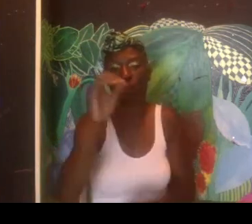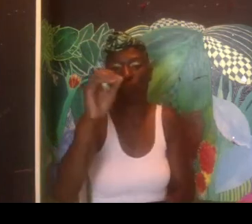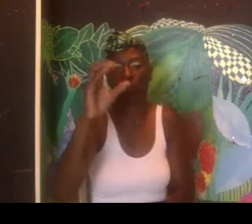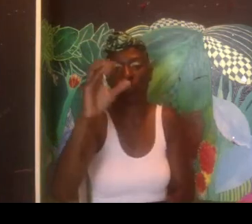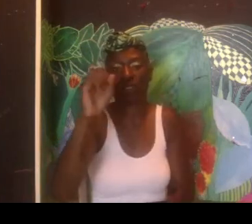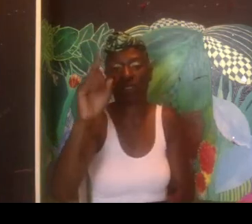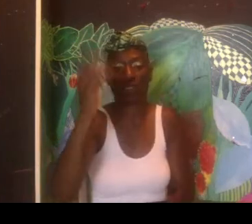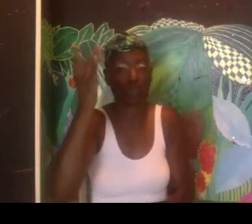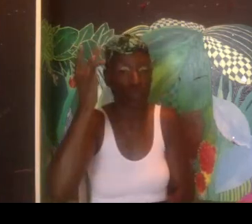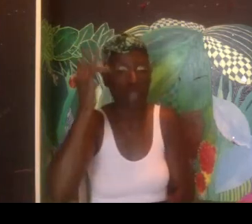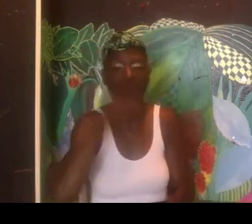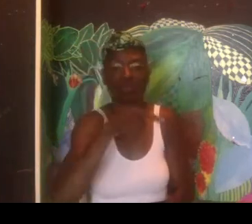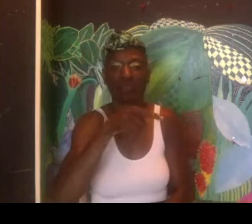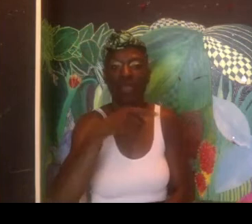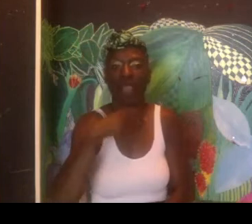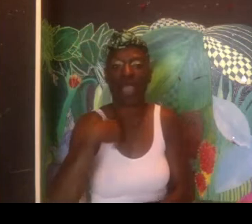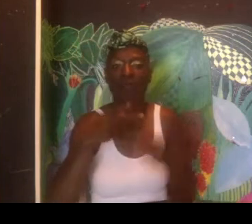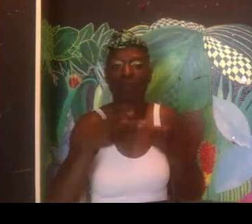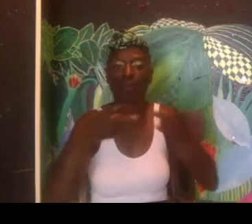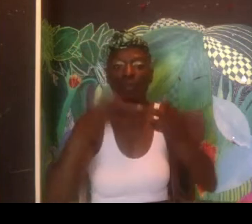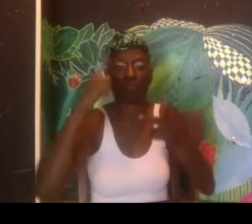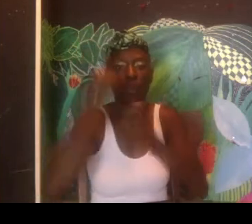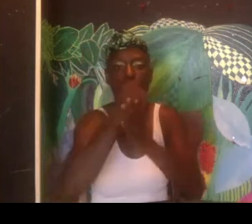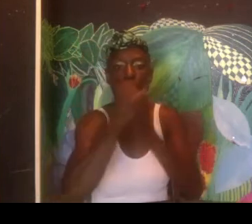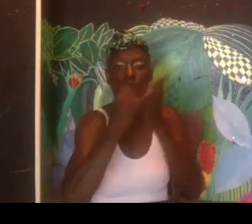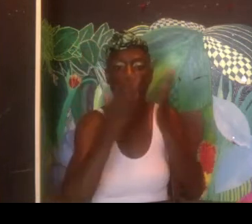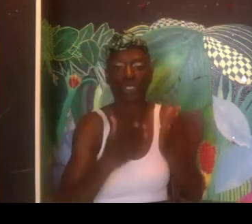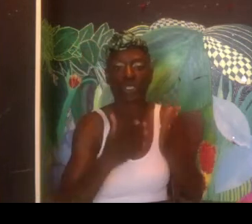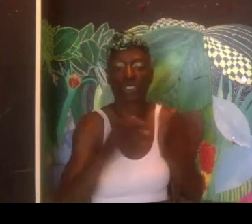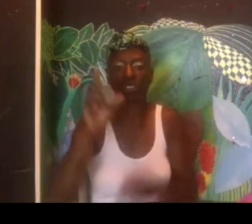I decided to join that society. The acronym is OCSD.